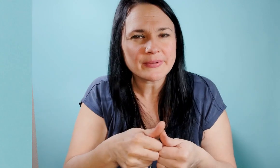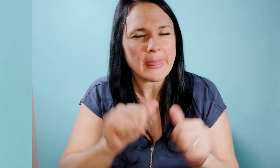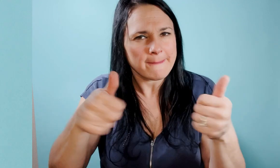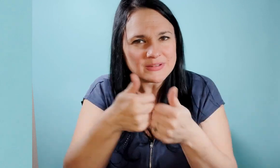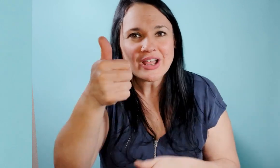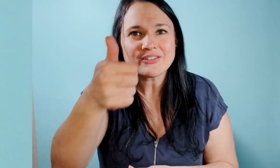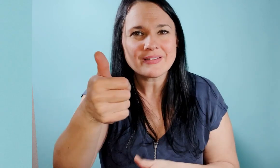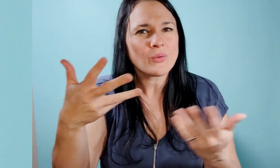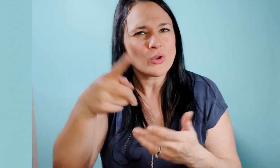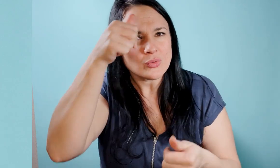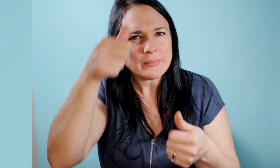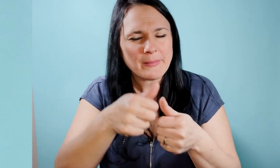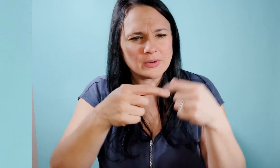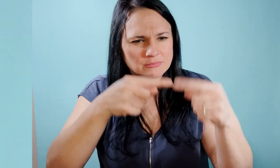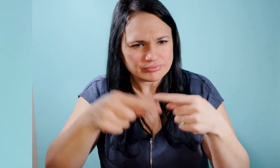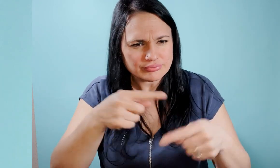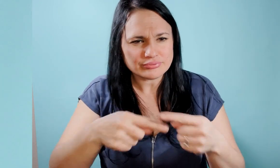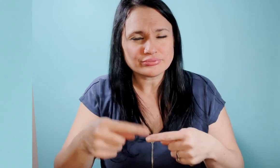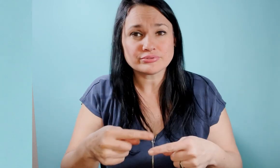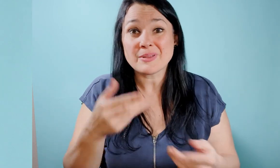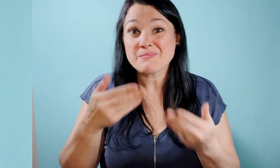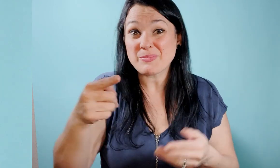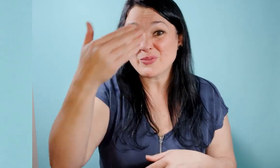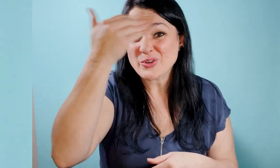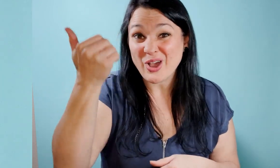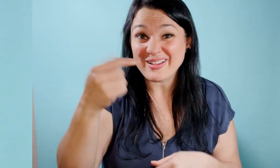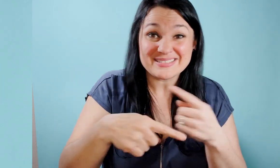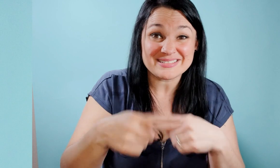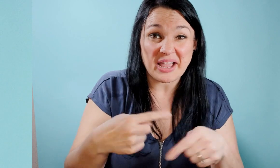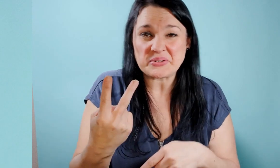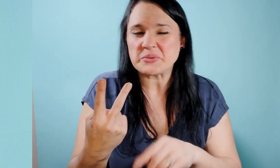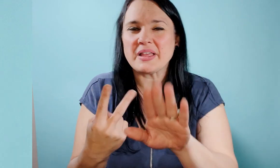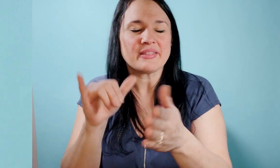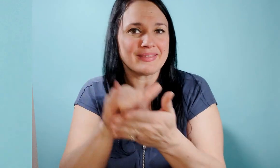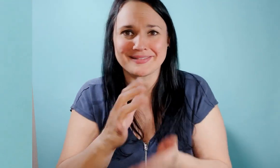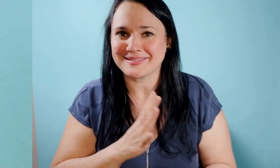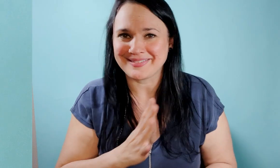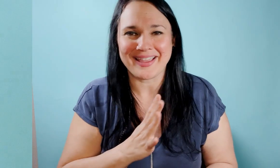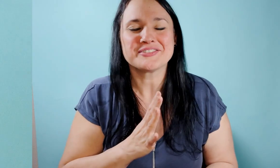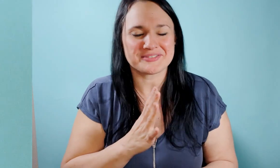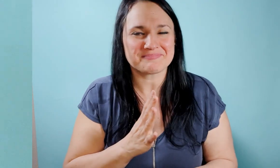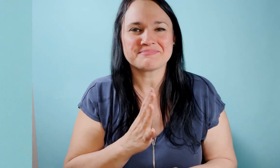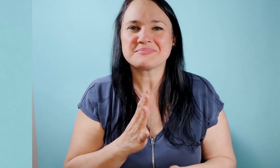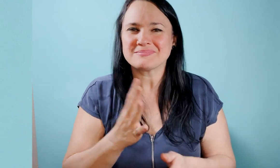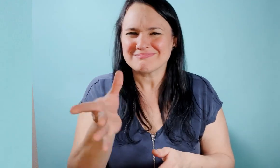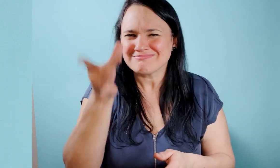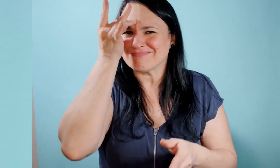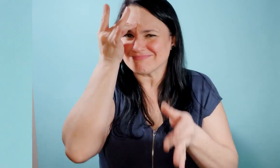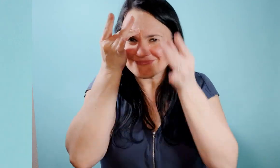remember challenge yourself what signs do you remember go through the list I mean you might fire forgot a sign or two it's totally fine you know